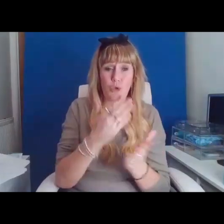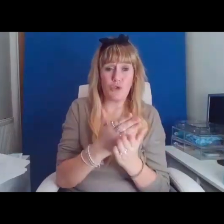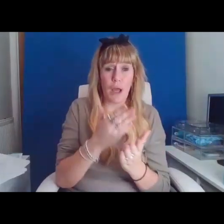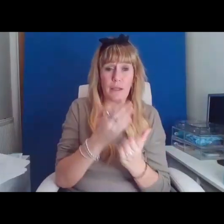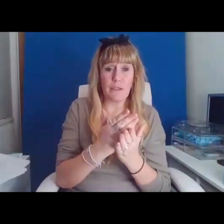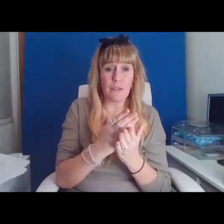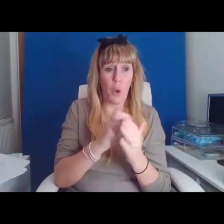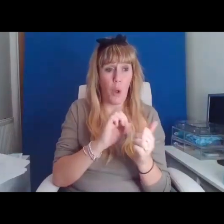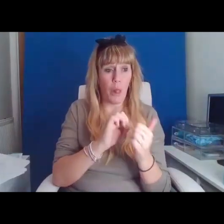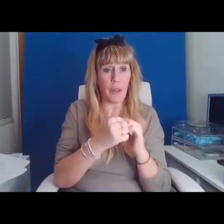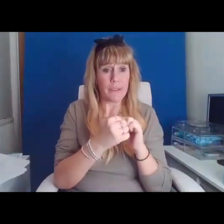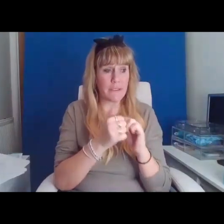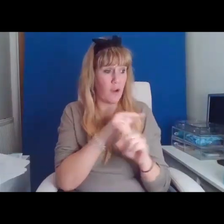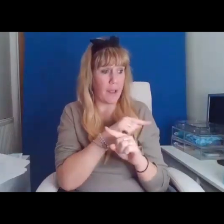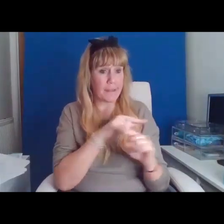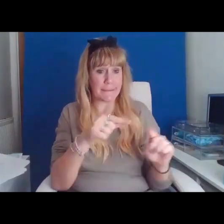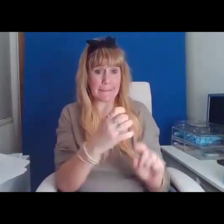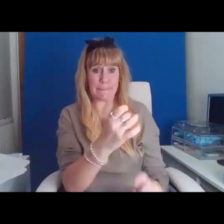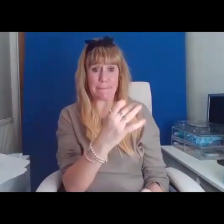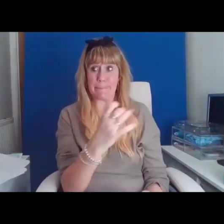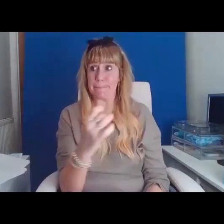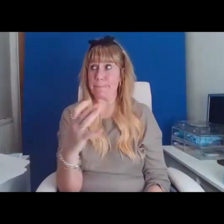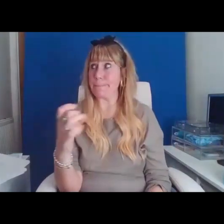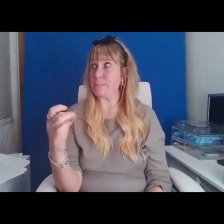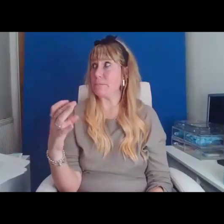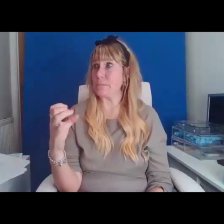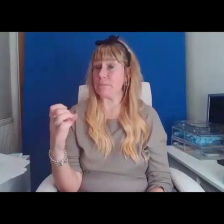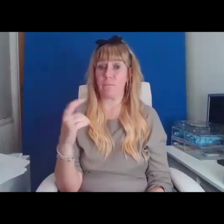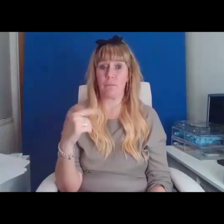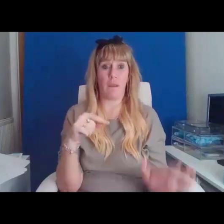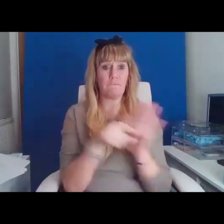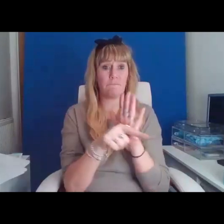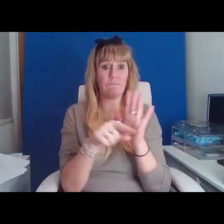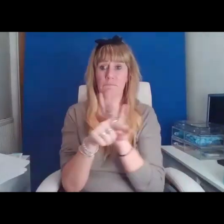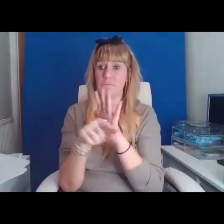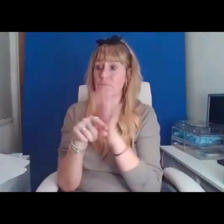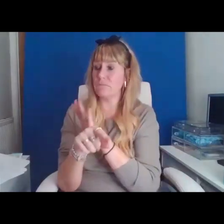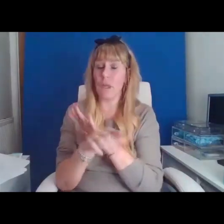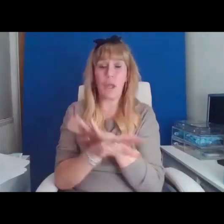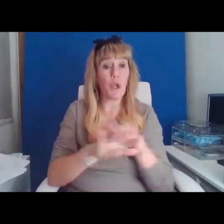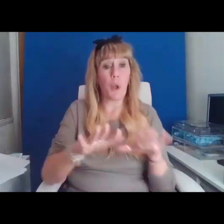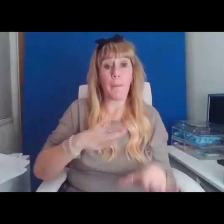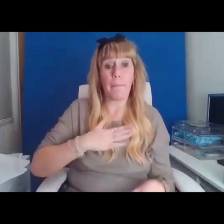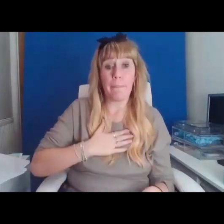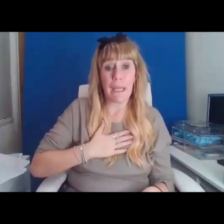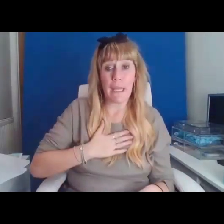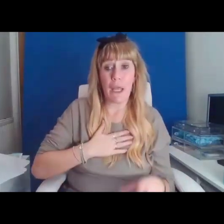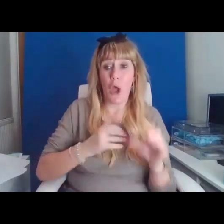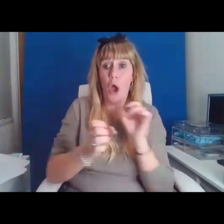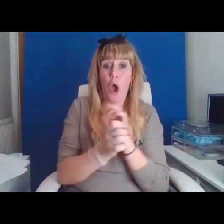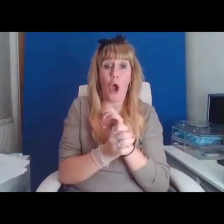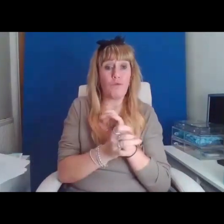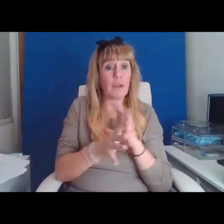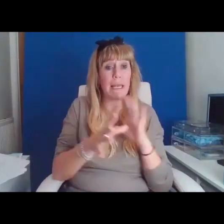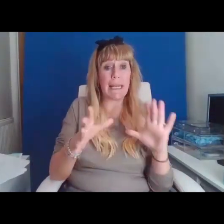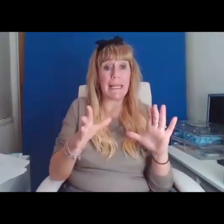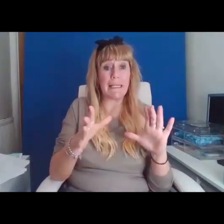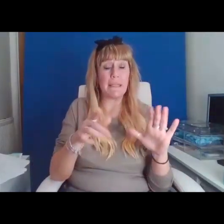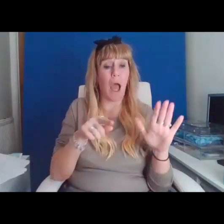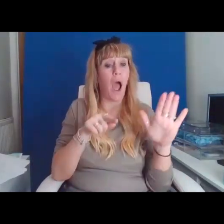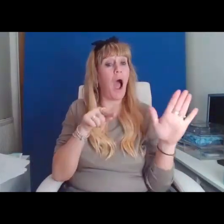you. Not me. On release you left the country. No forwarding address.